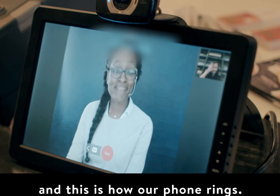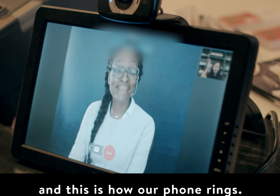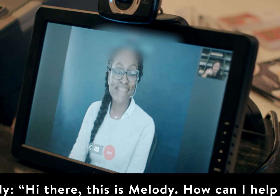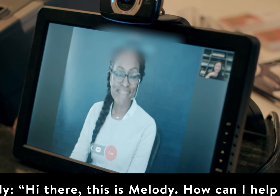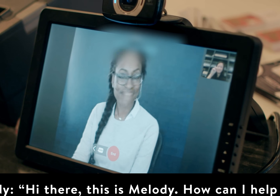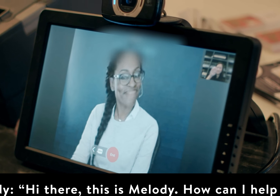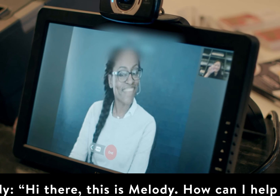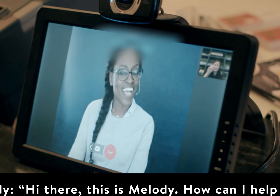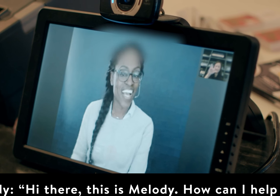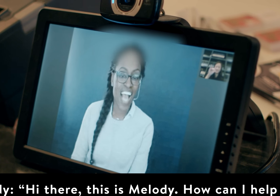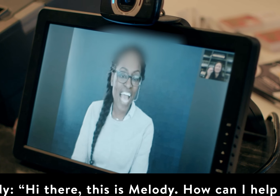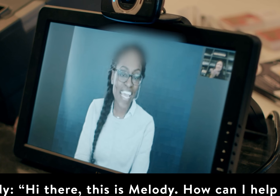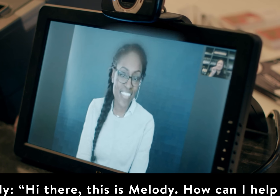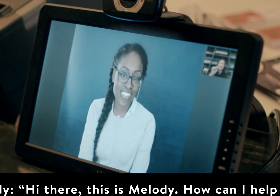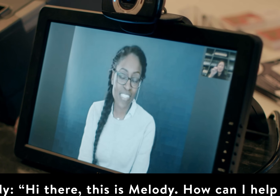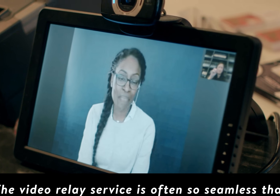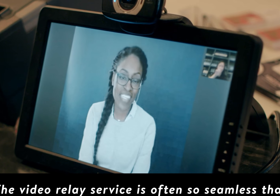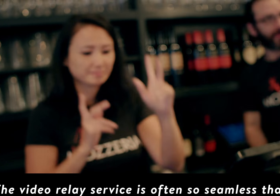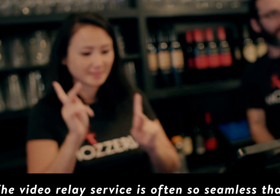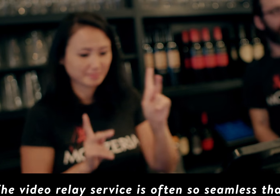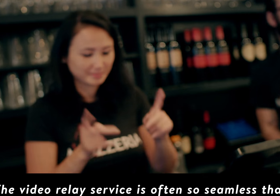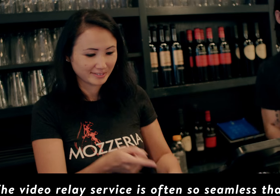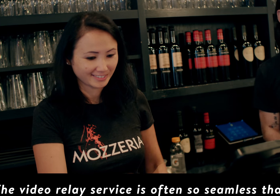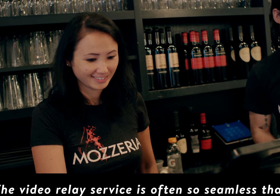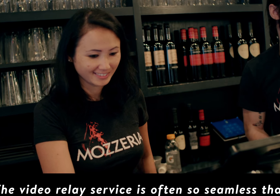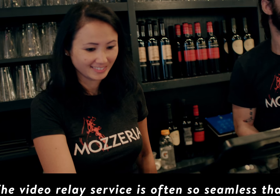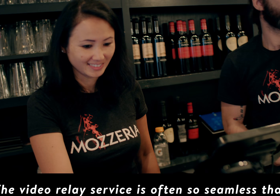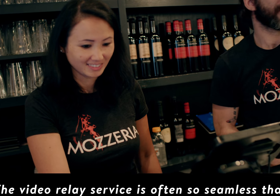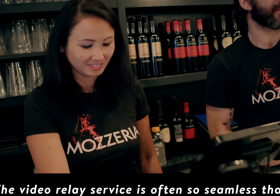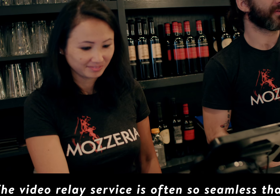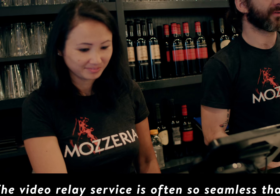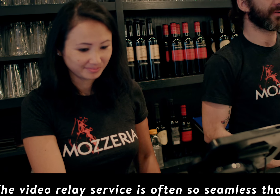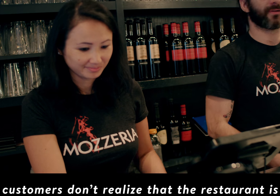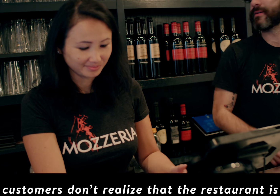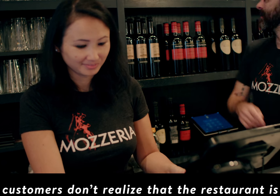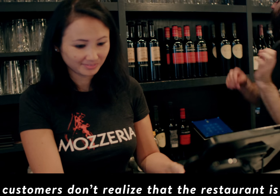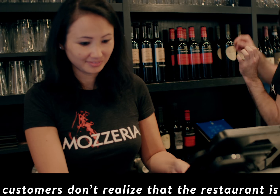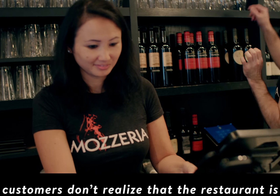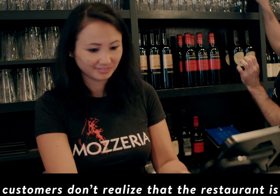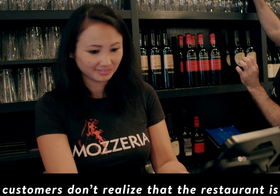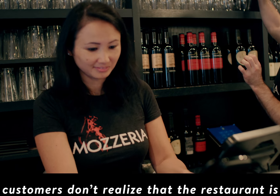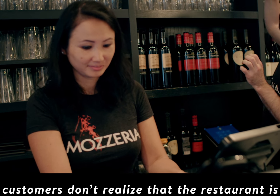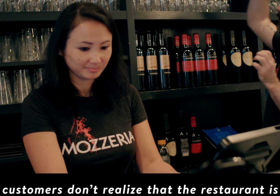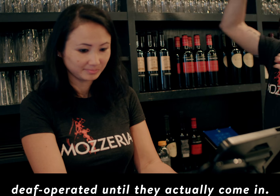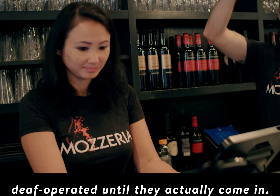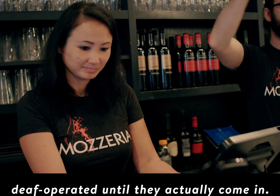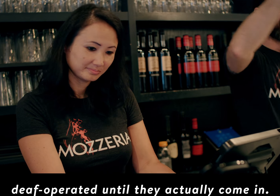Hi there, this is Melody. How can I help you? The video relay service is often so seamless that customers don't realize that their restaurant is deaf-operated